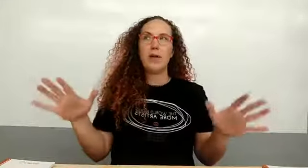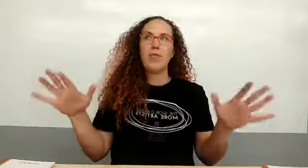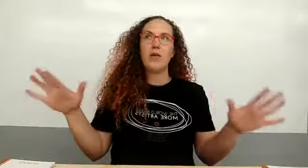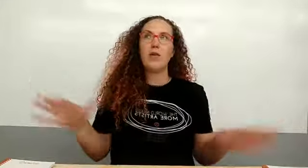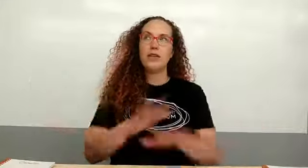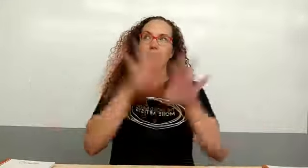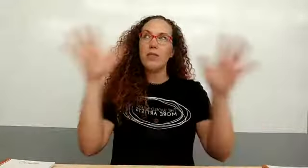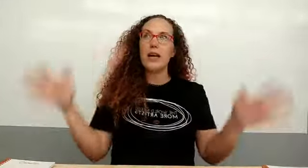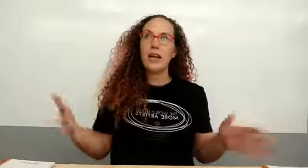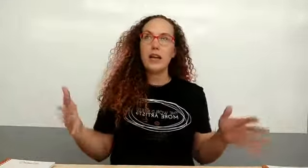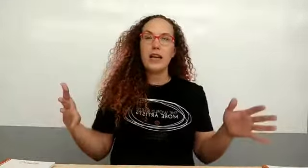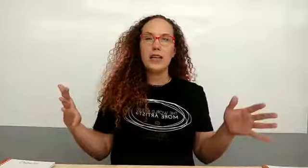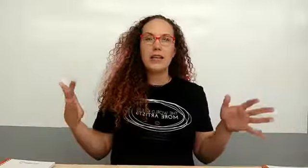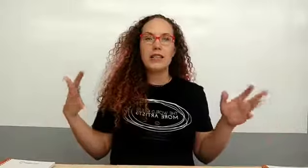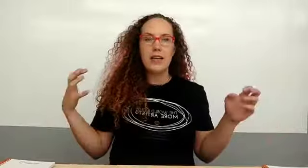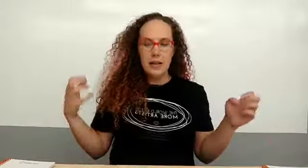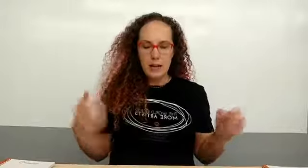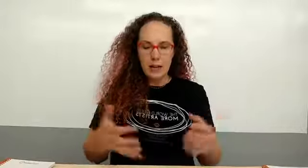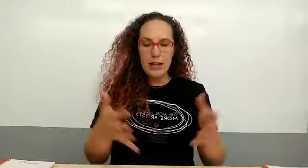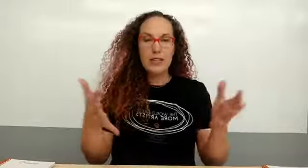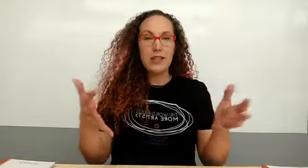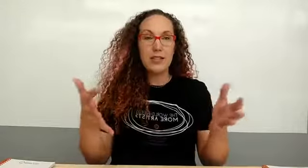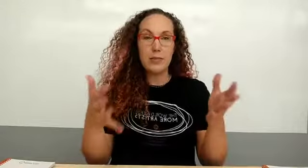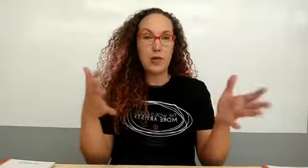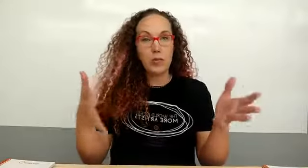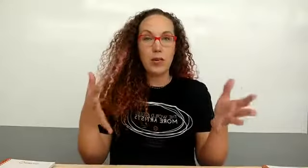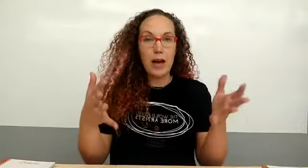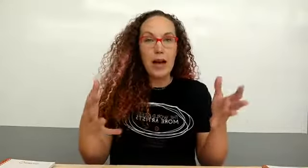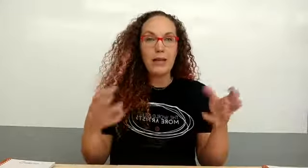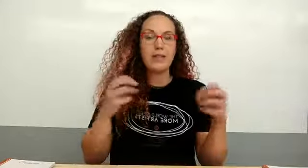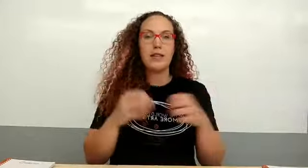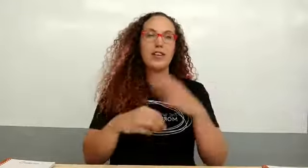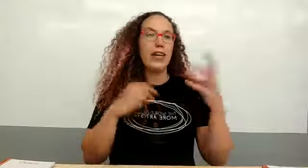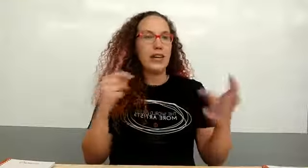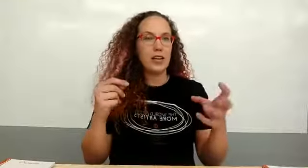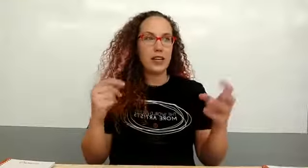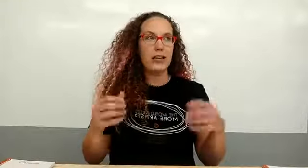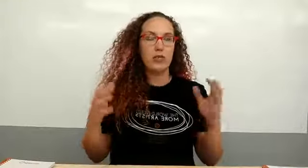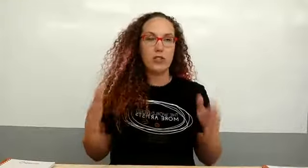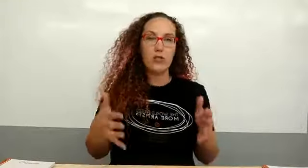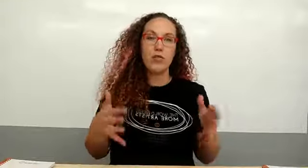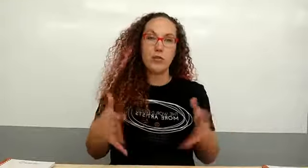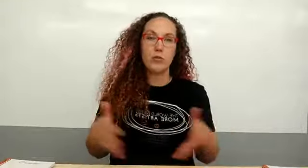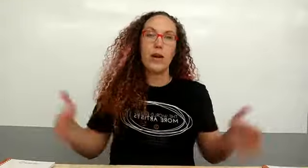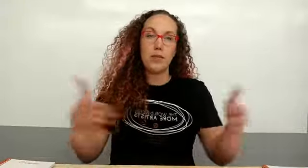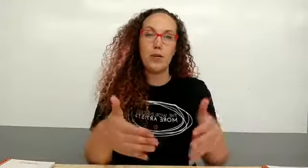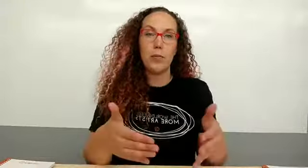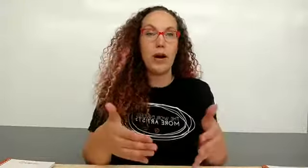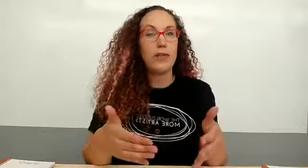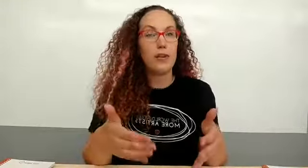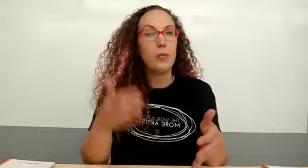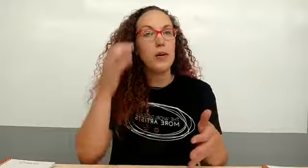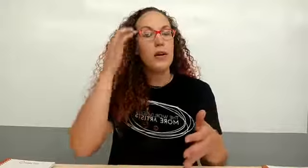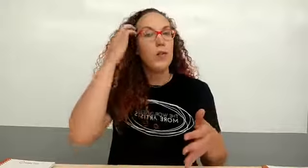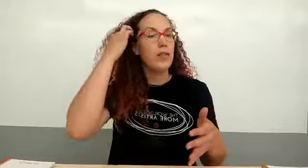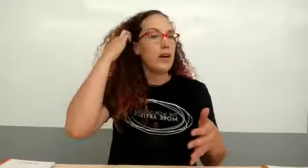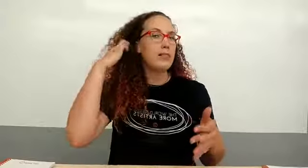that once everybody is into the subscription box and they're getting their kits as soon as you subscribe you go into a private group with us